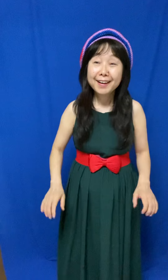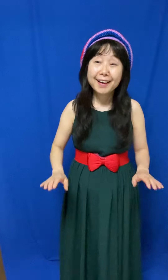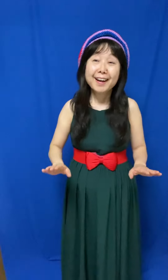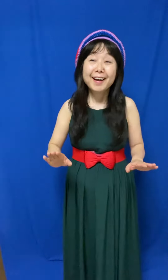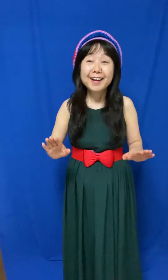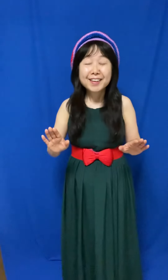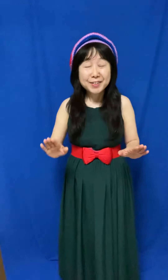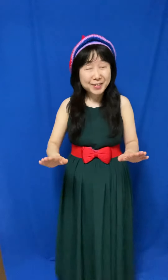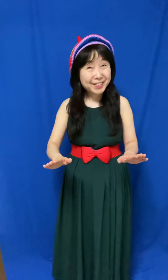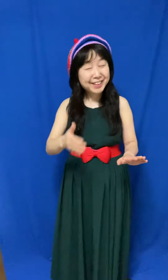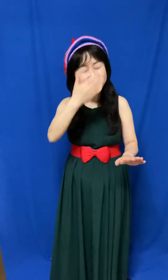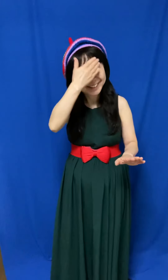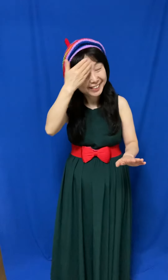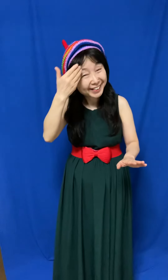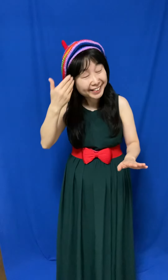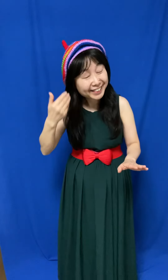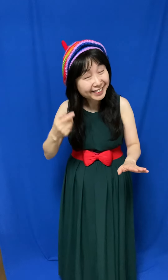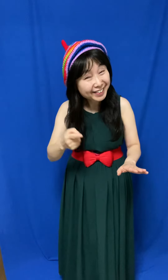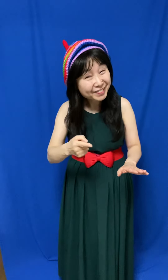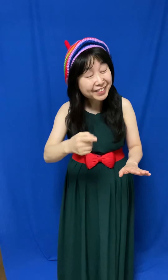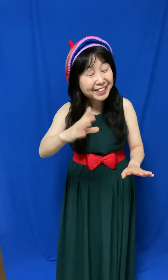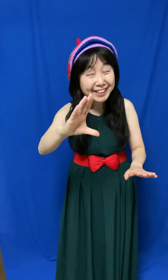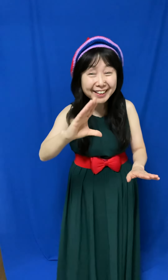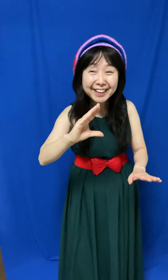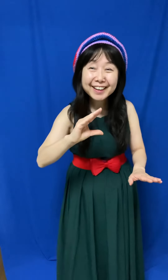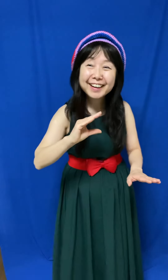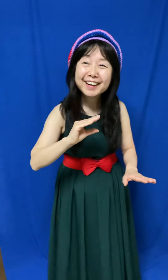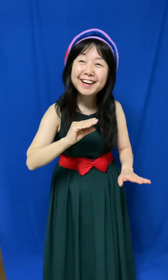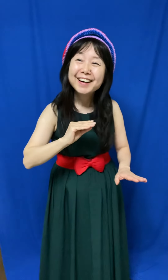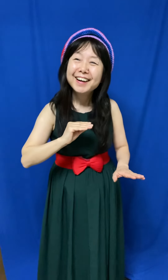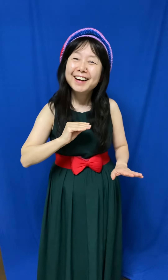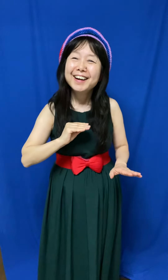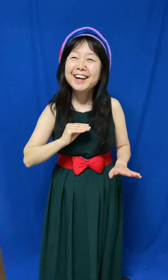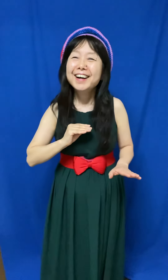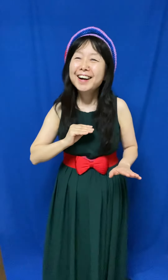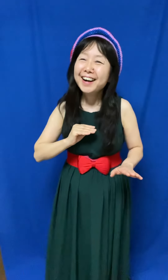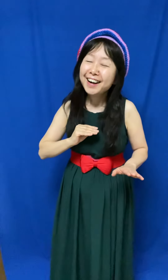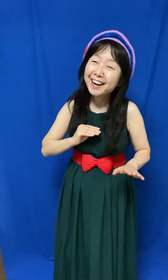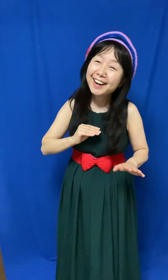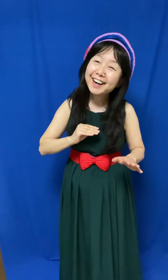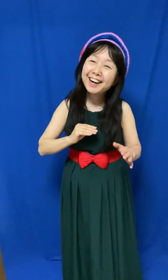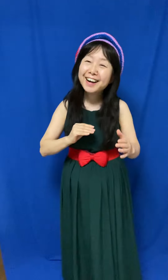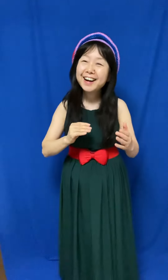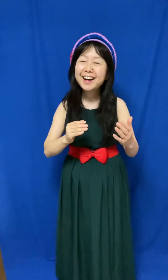now that you've come back Take mine today